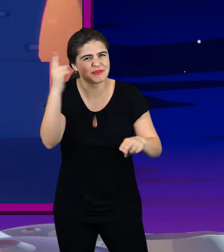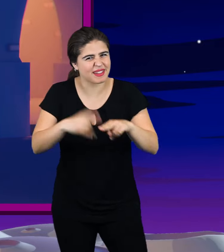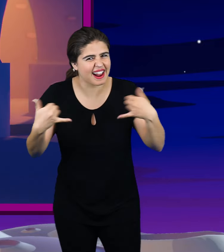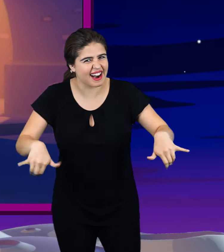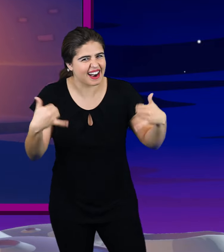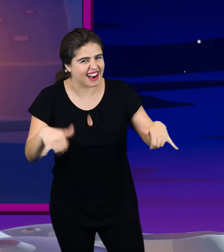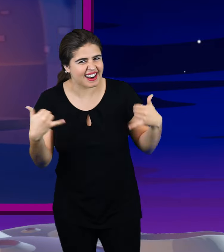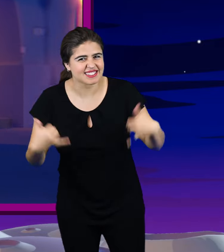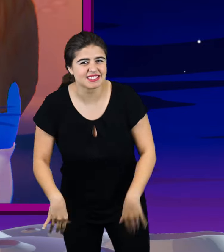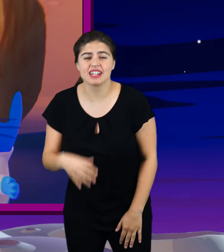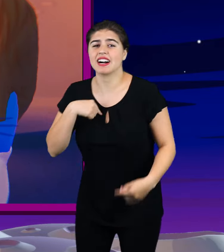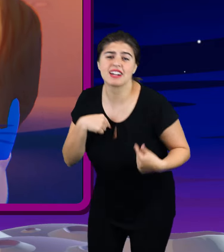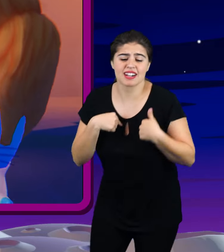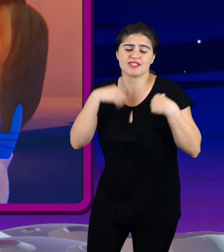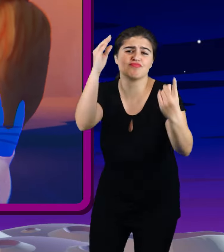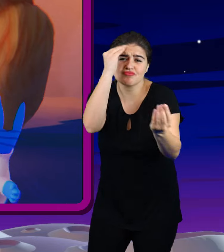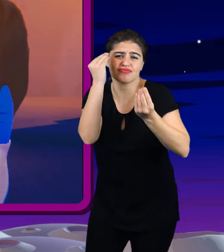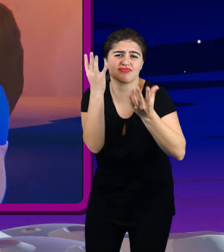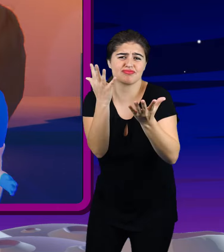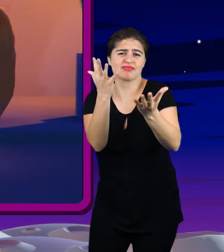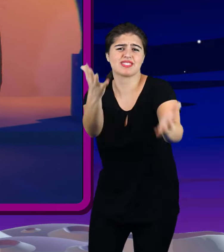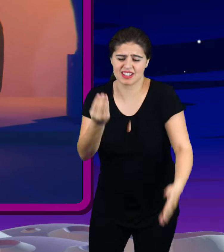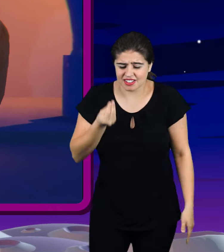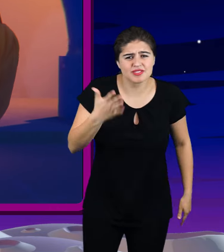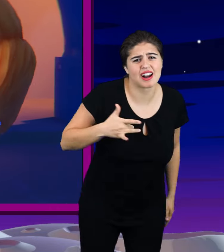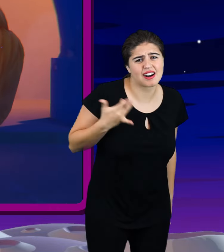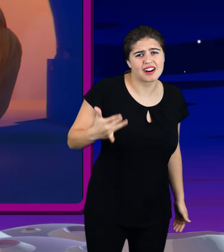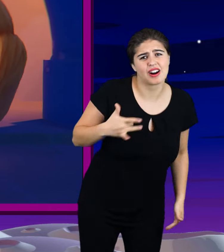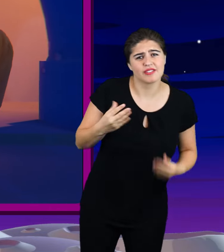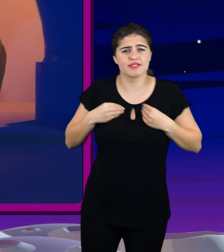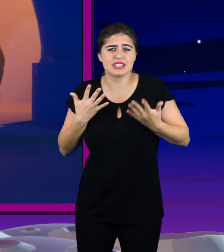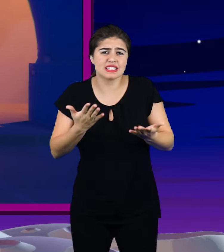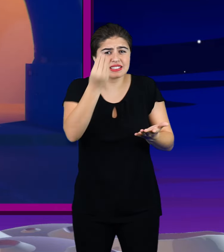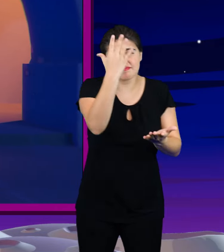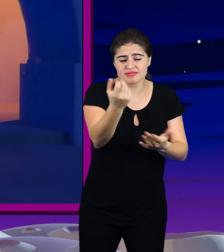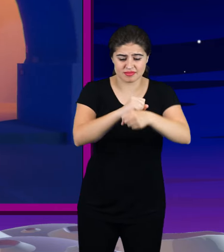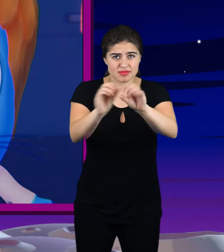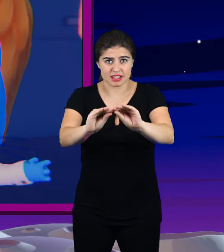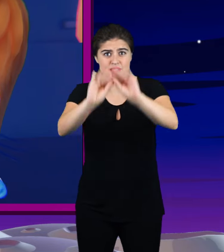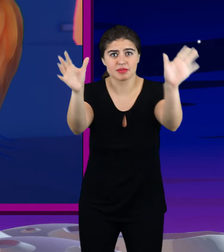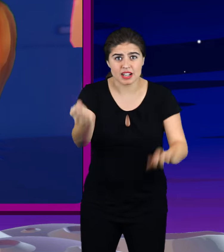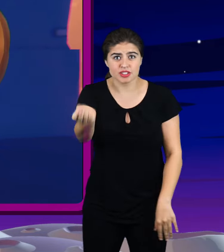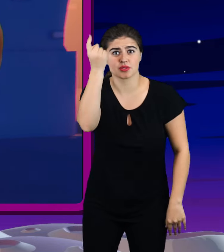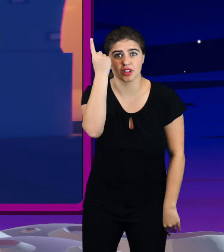it I just wanna tell you how I'm feeling Gotta make you